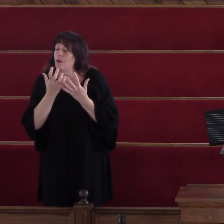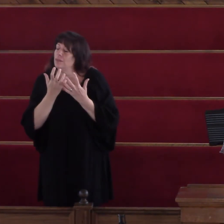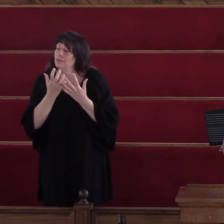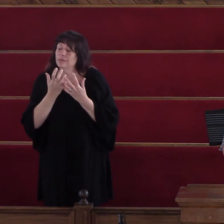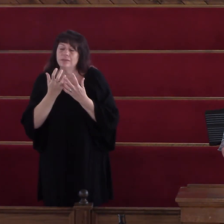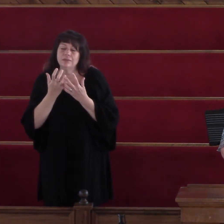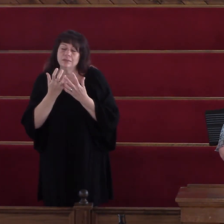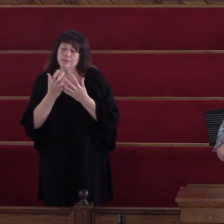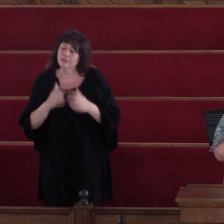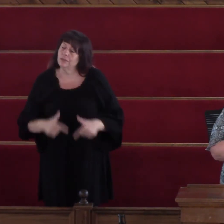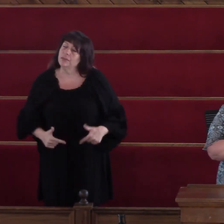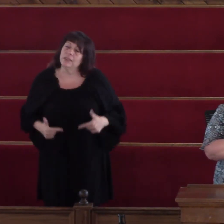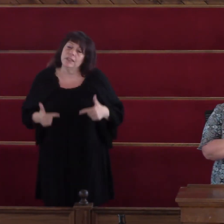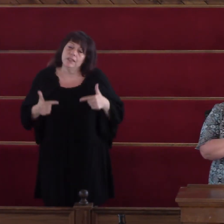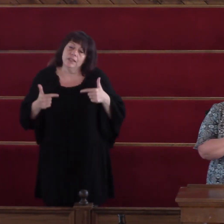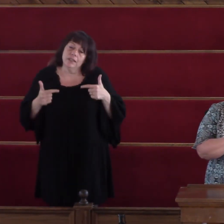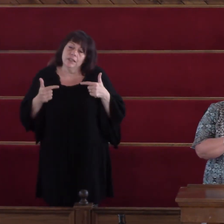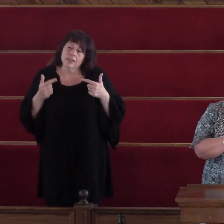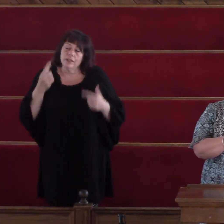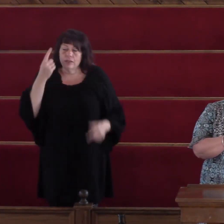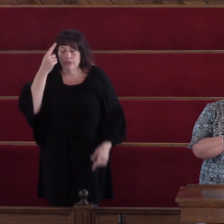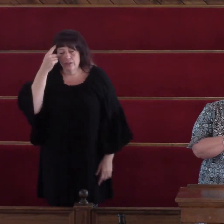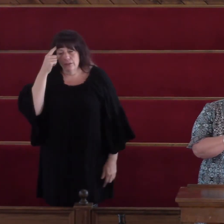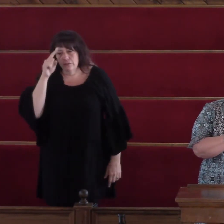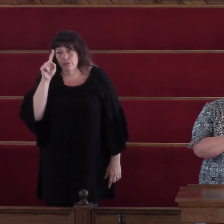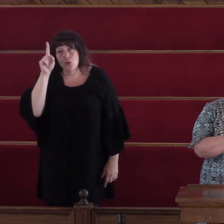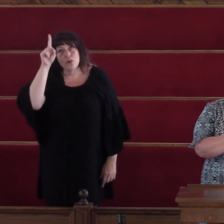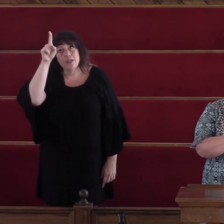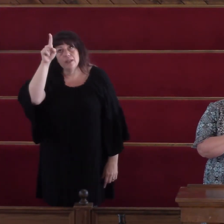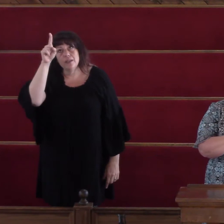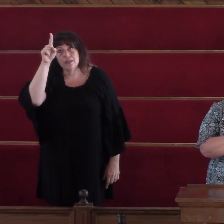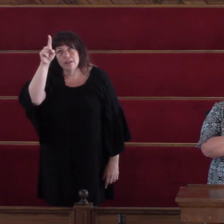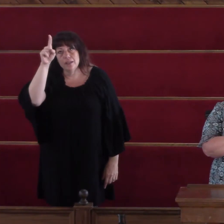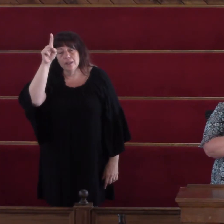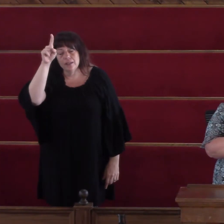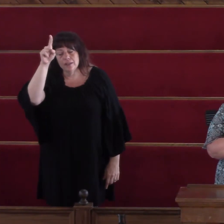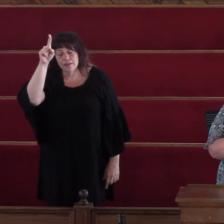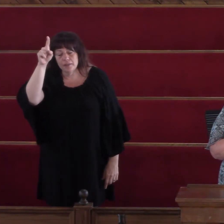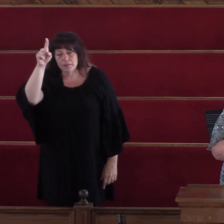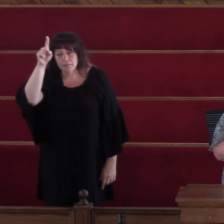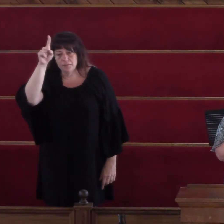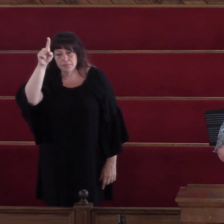To live for Him